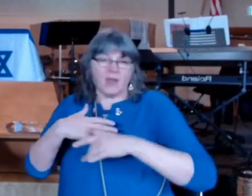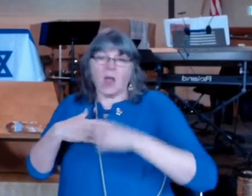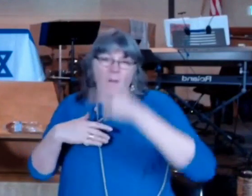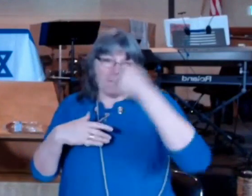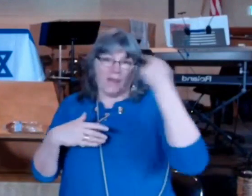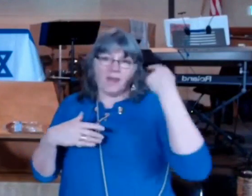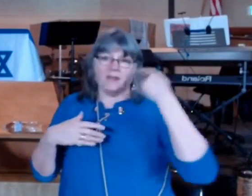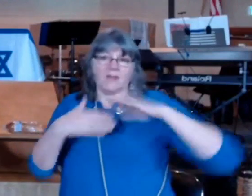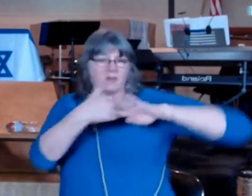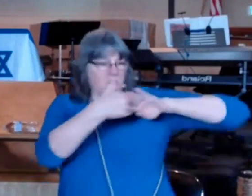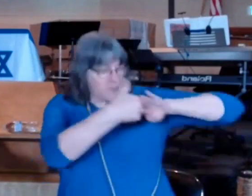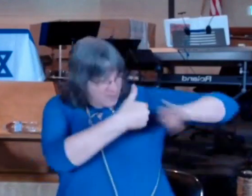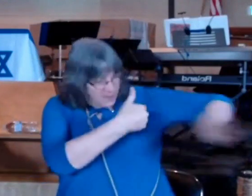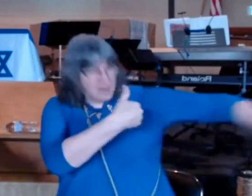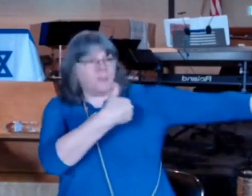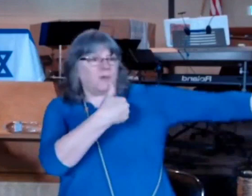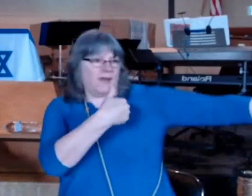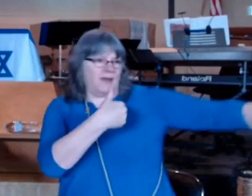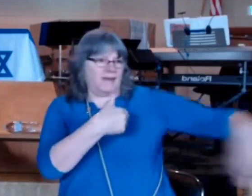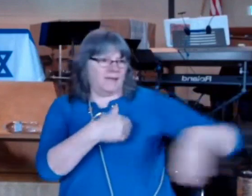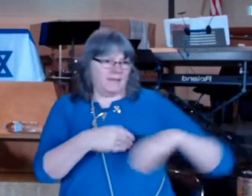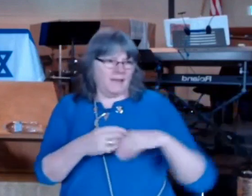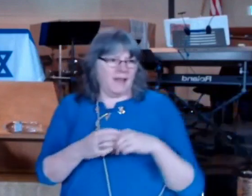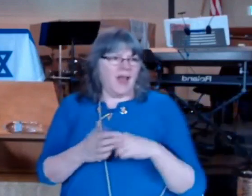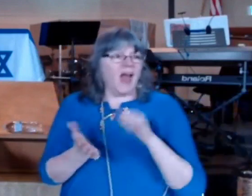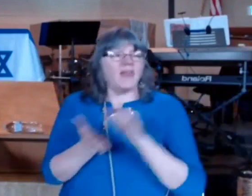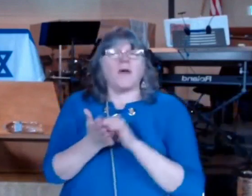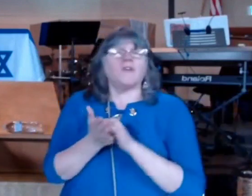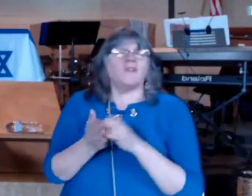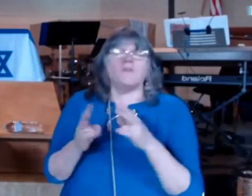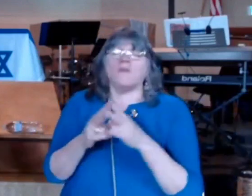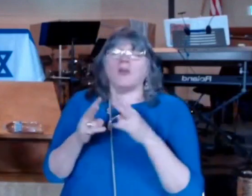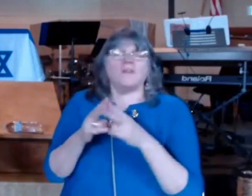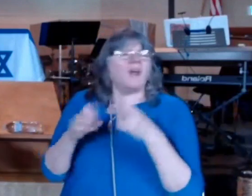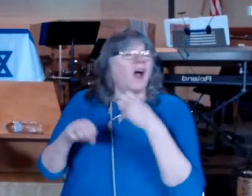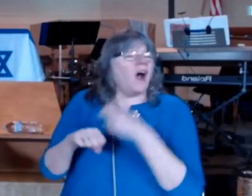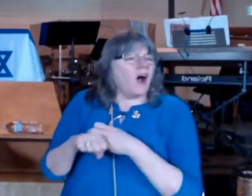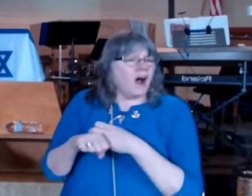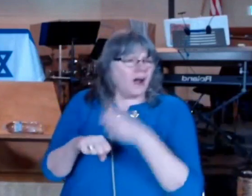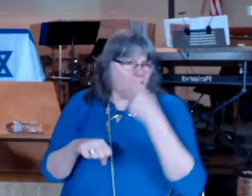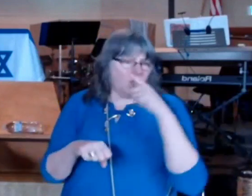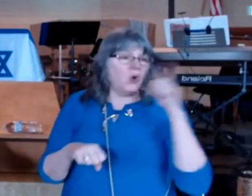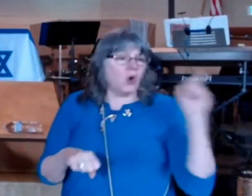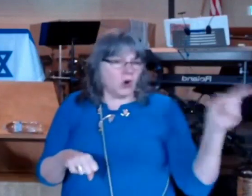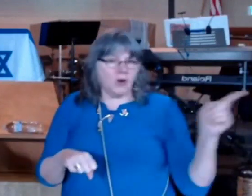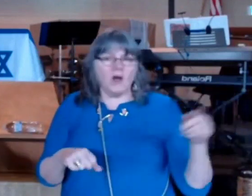are banned from certain areas of the temple that's what we read